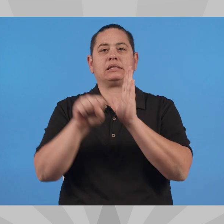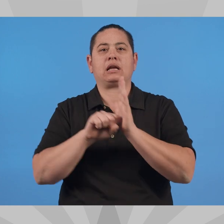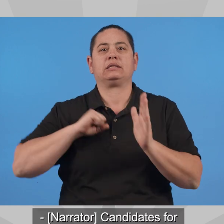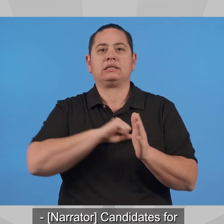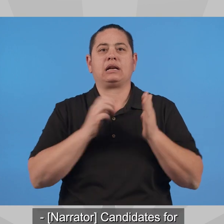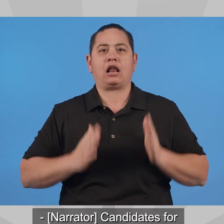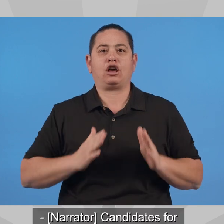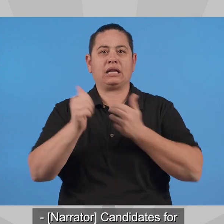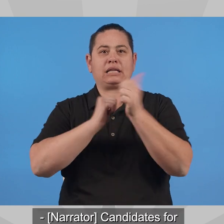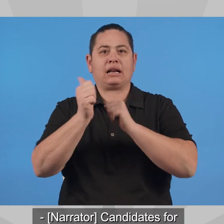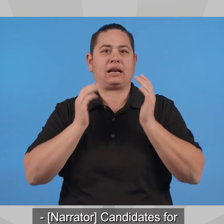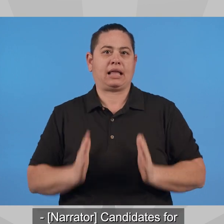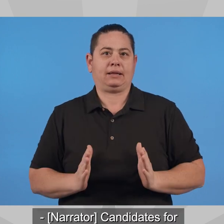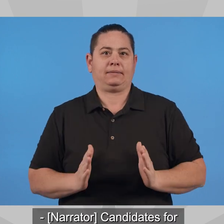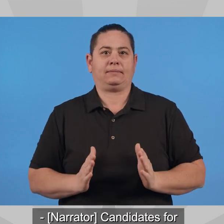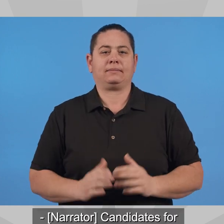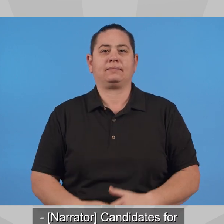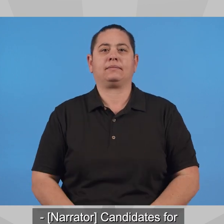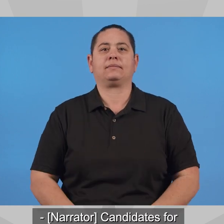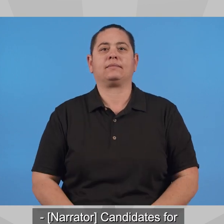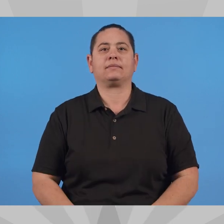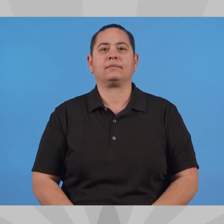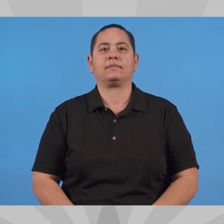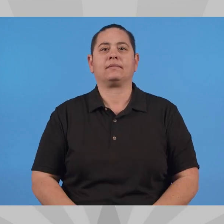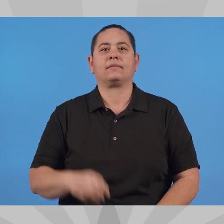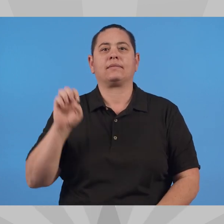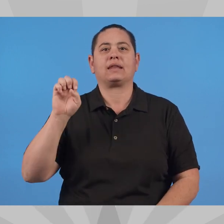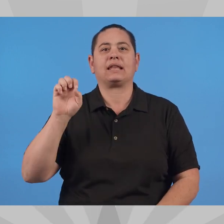Candidates for State Senator, District 9.